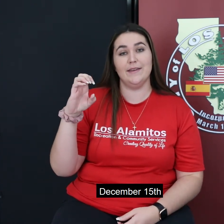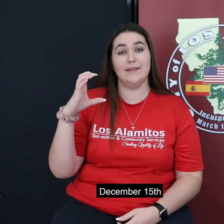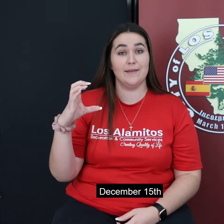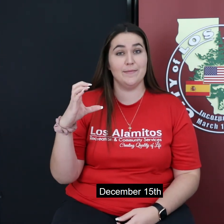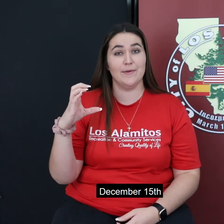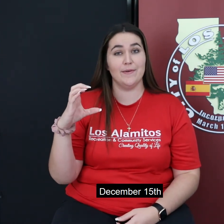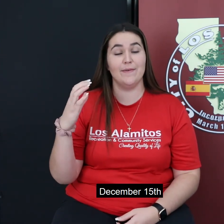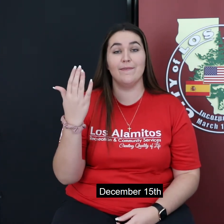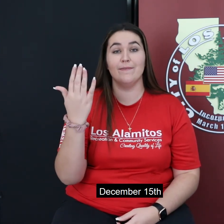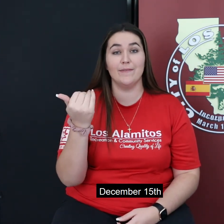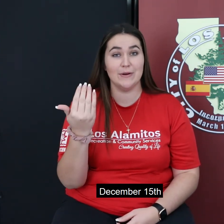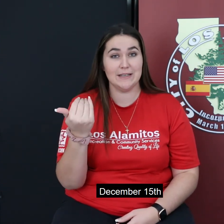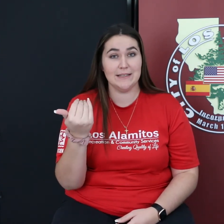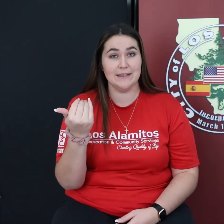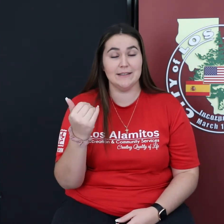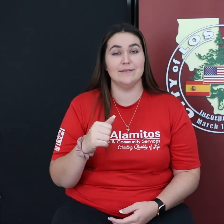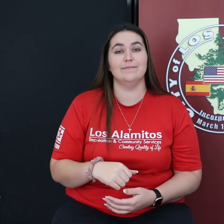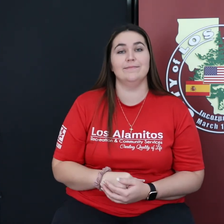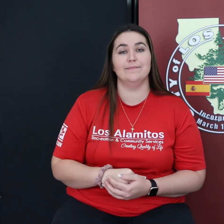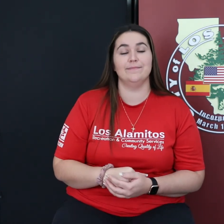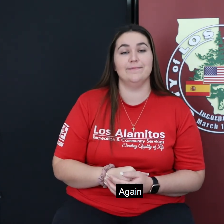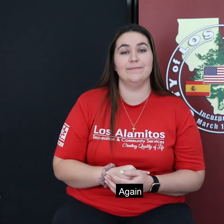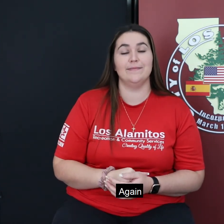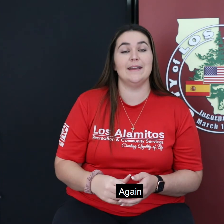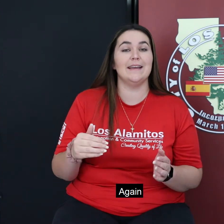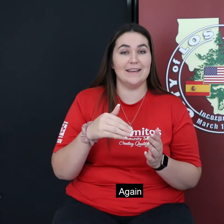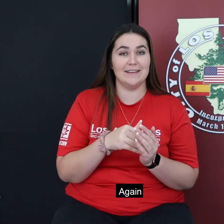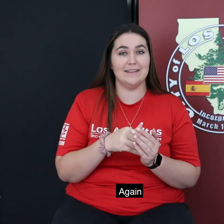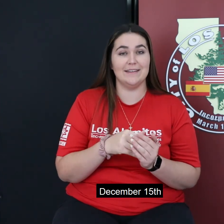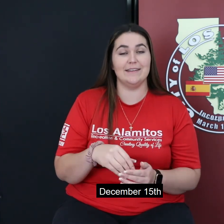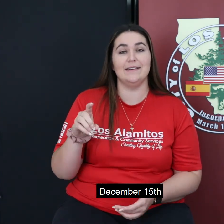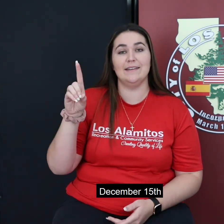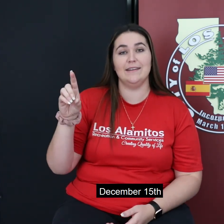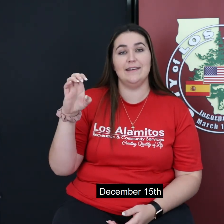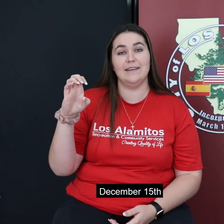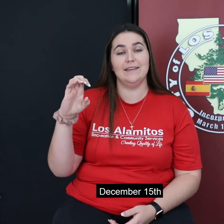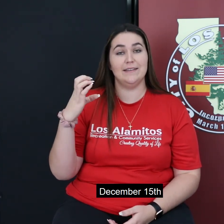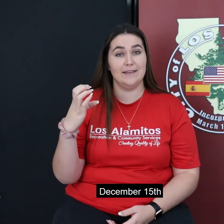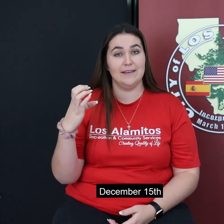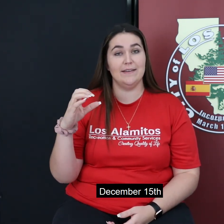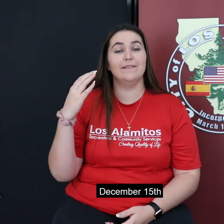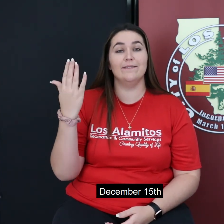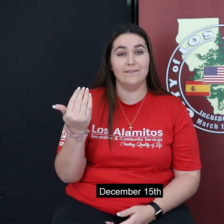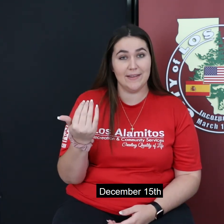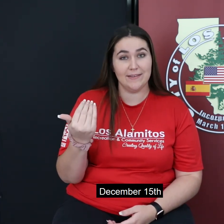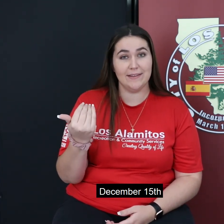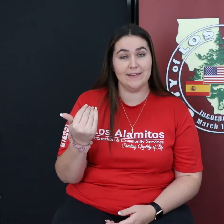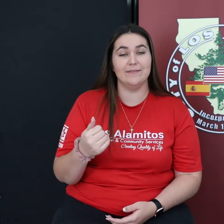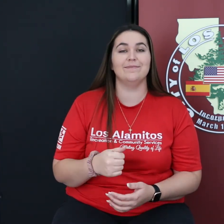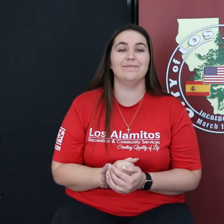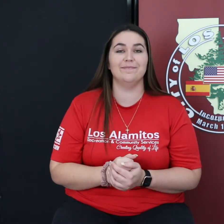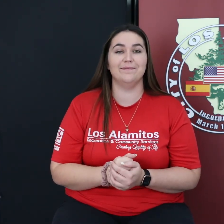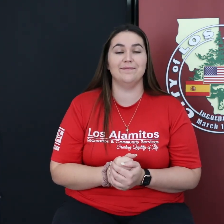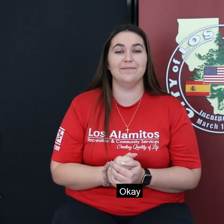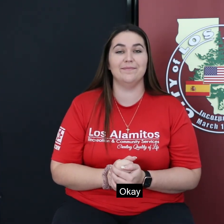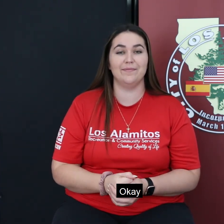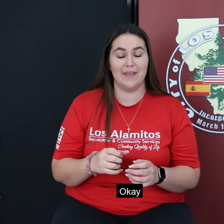15th. Again, December 15th. Okay,